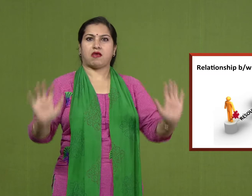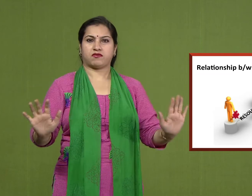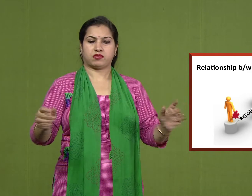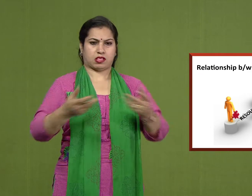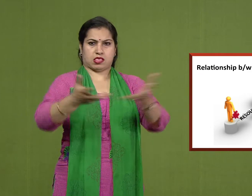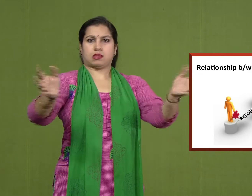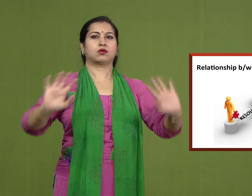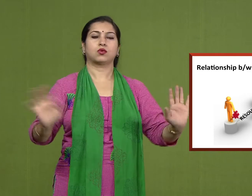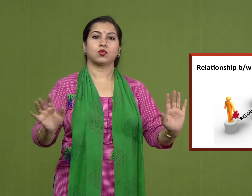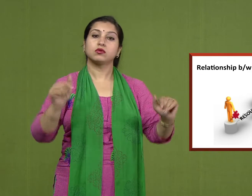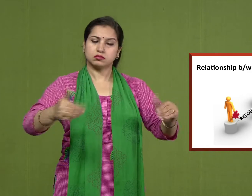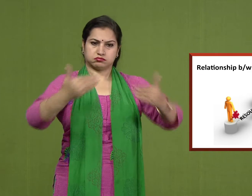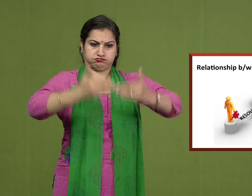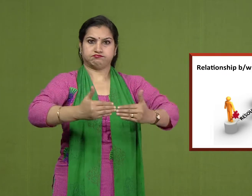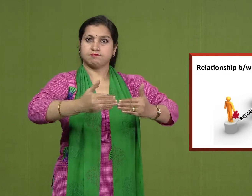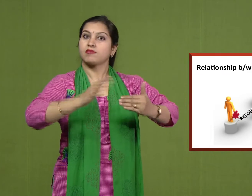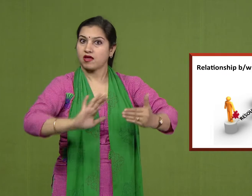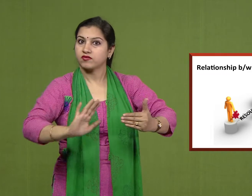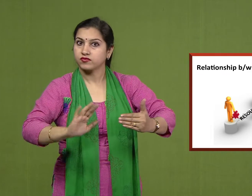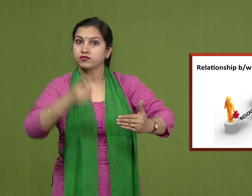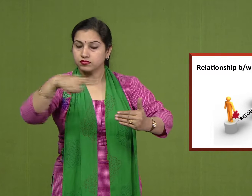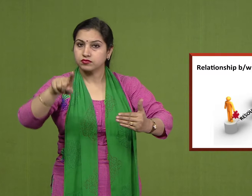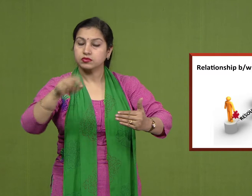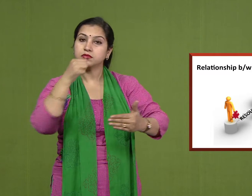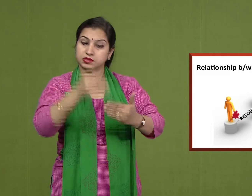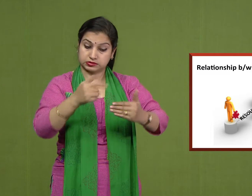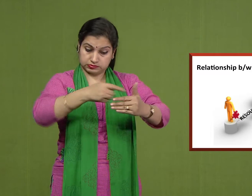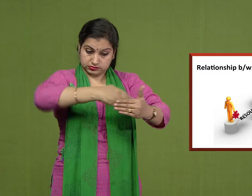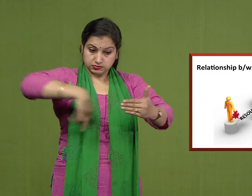and are very limited and must be used carefully.